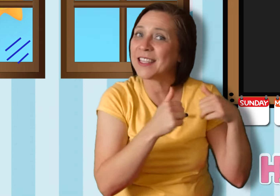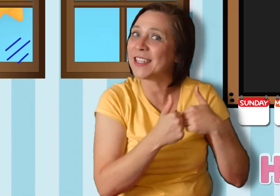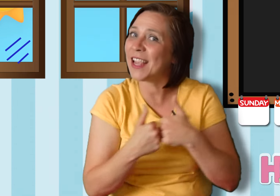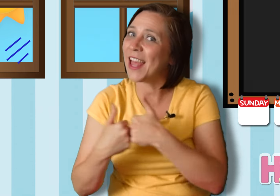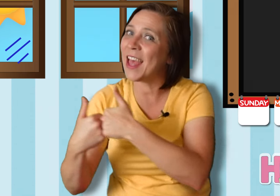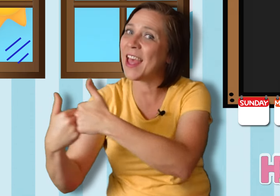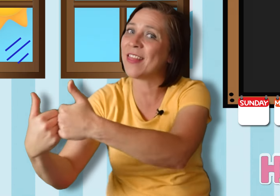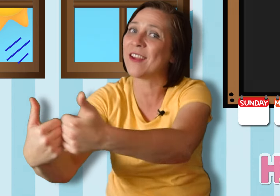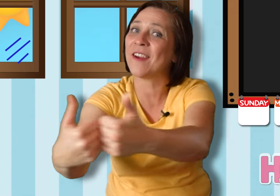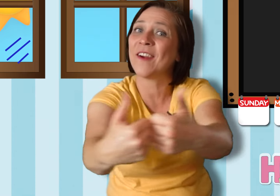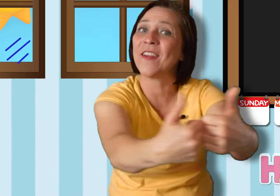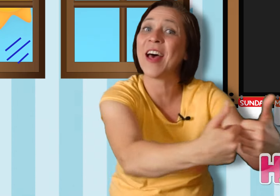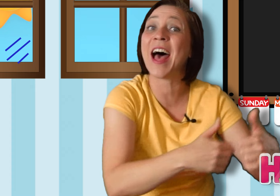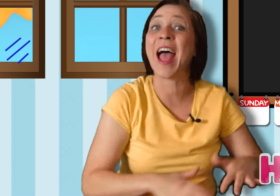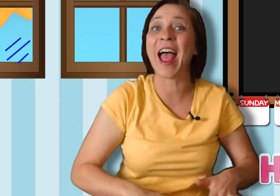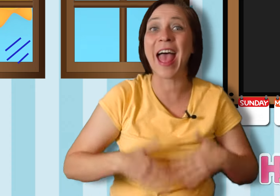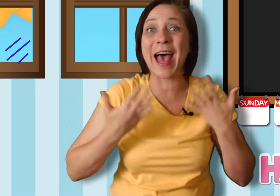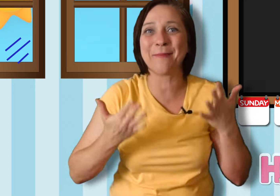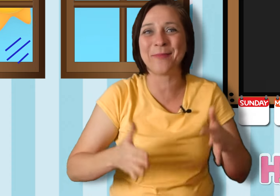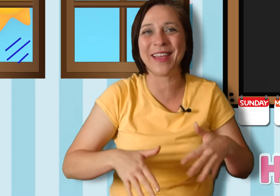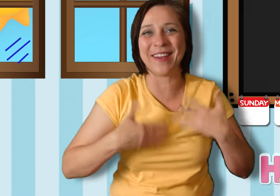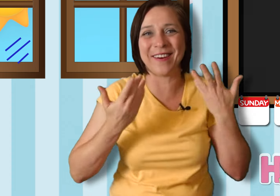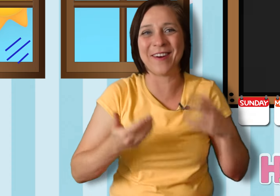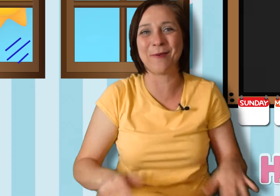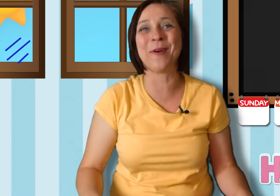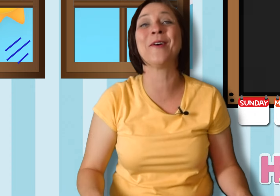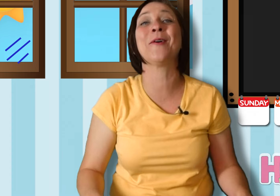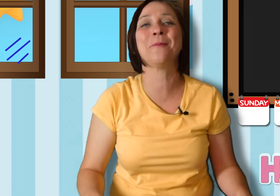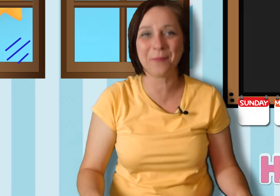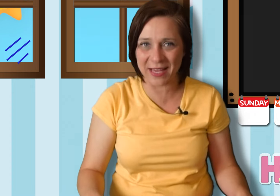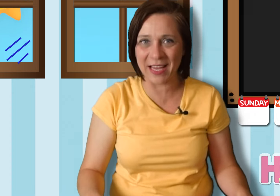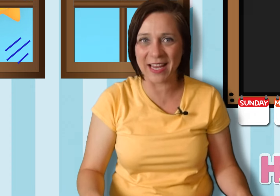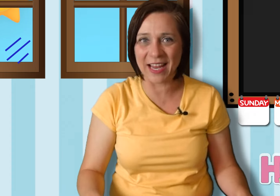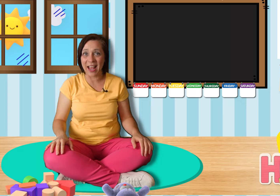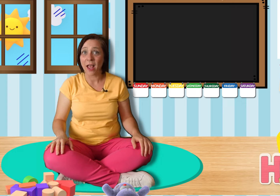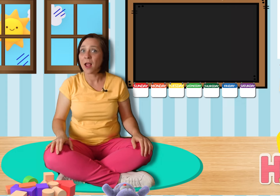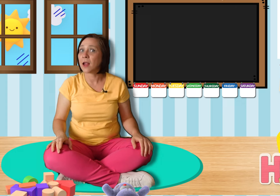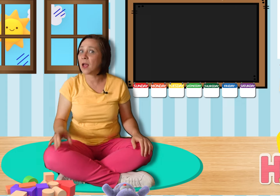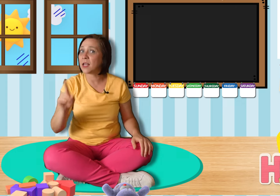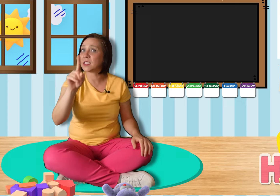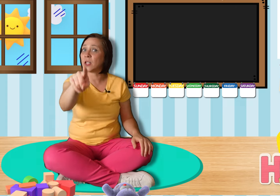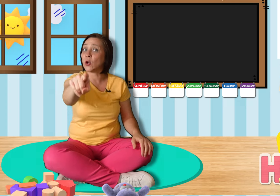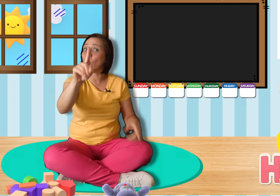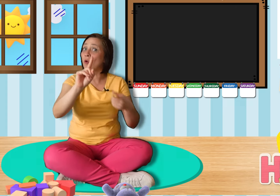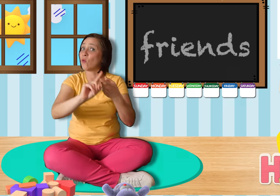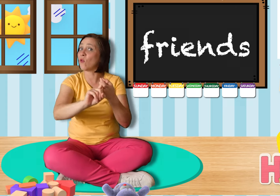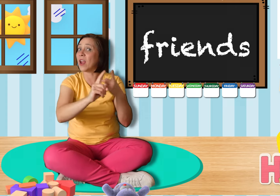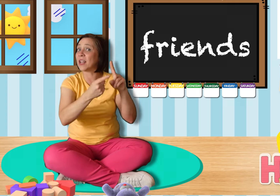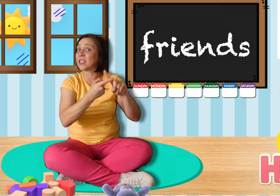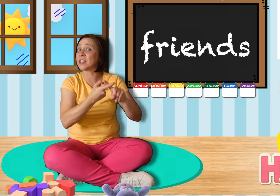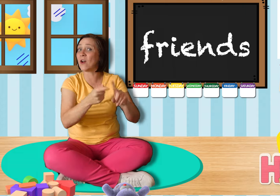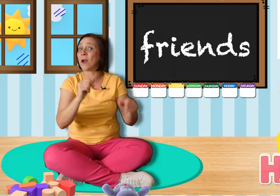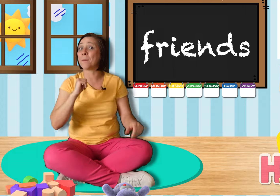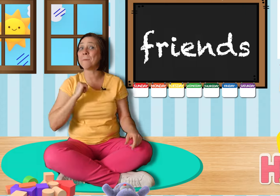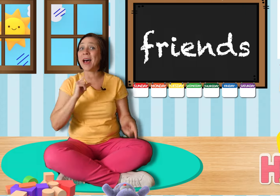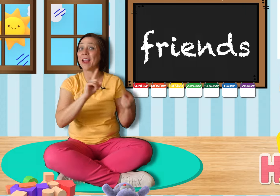together, the happier we'll be. Cause your friends are my